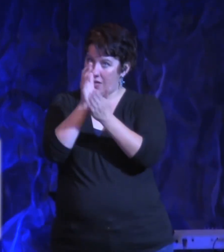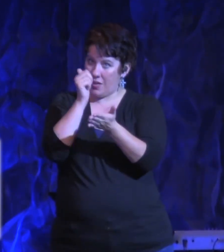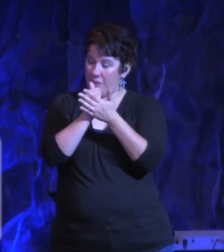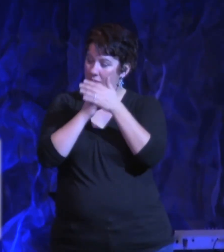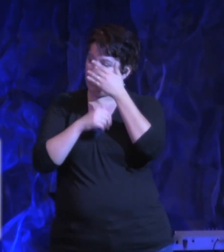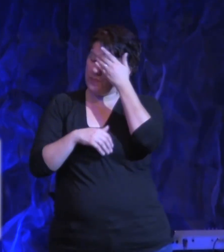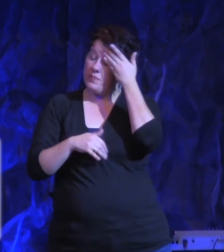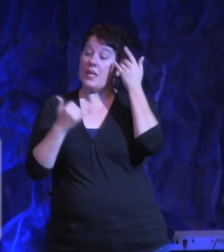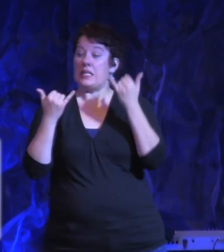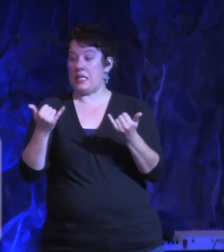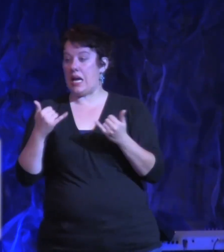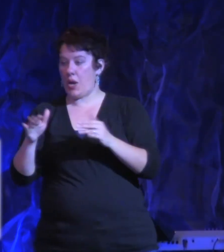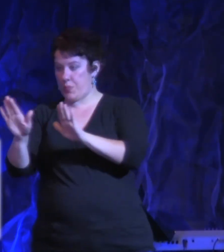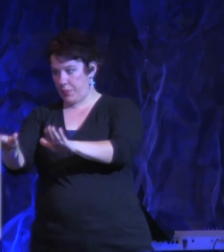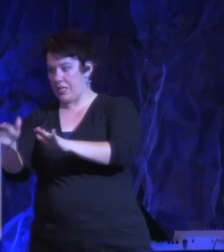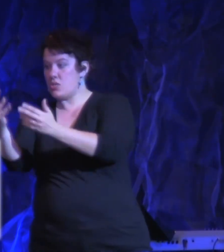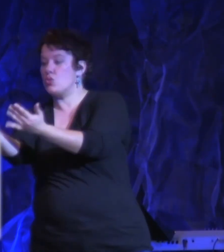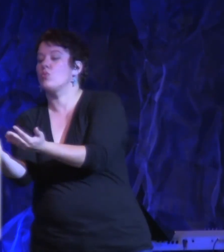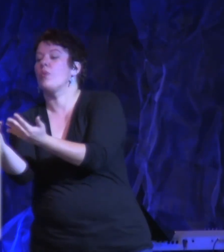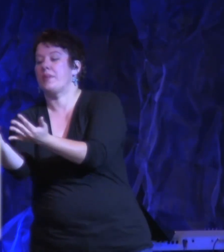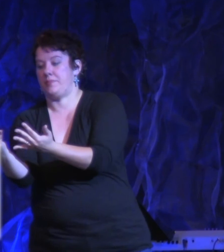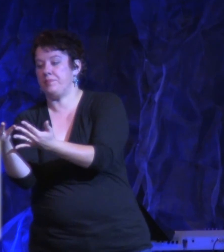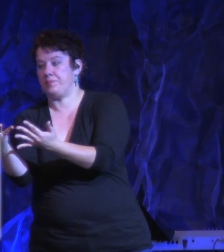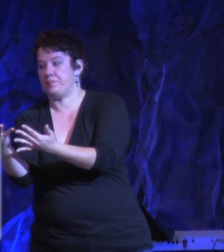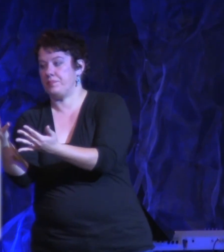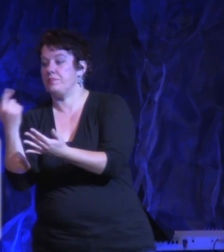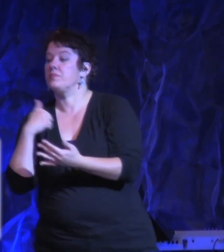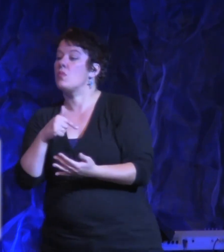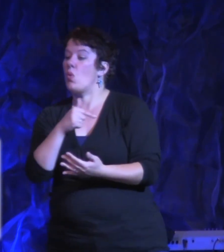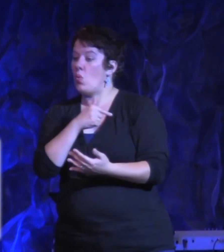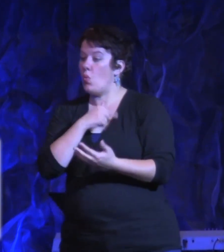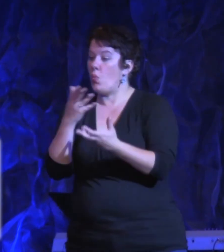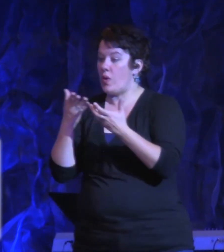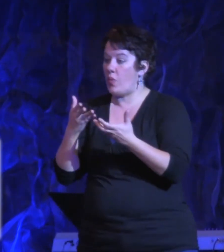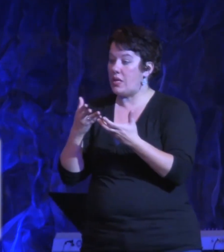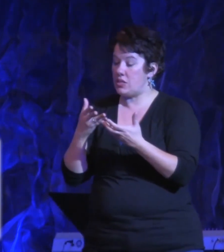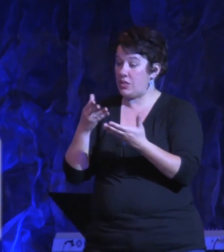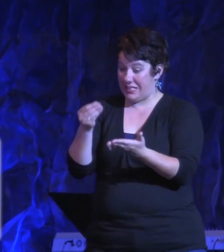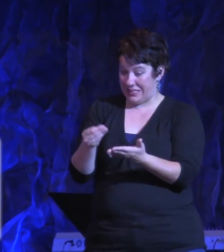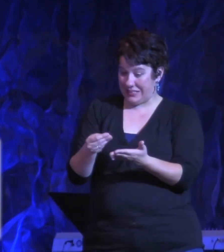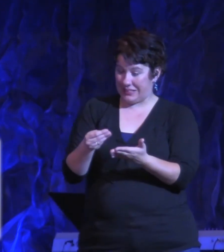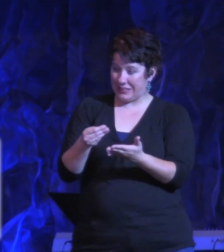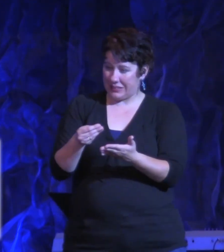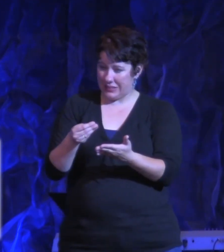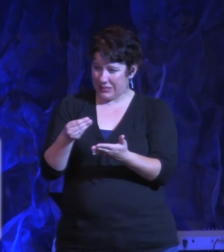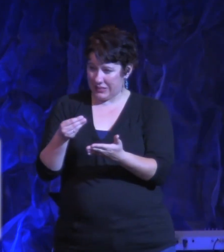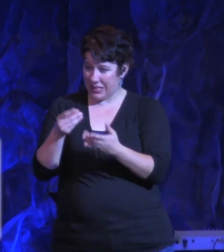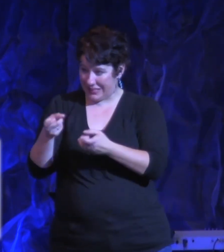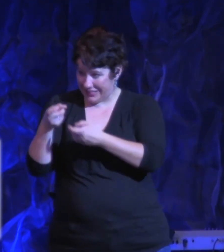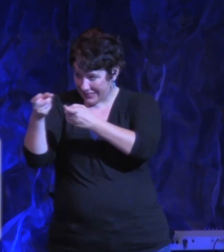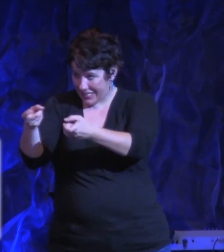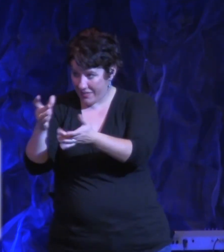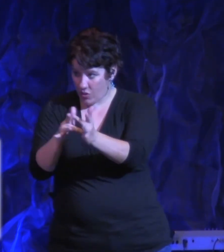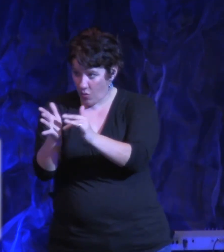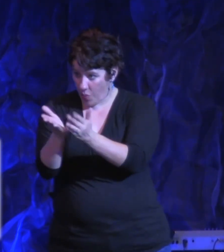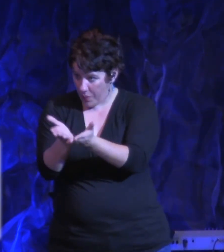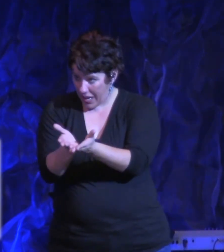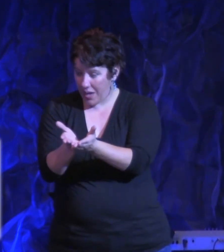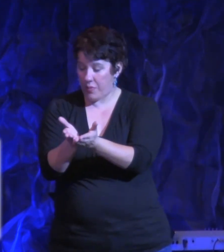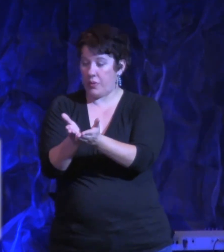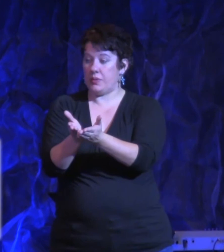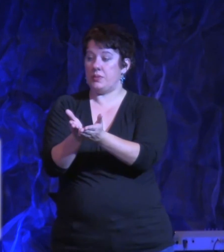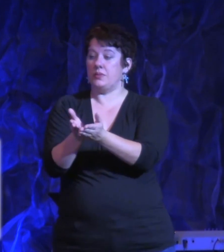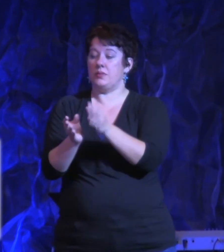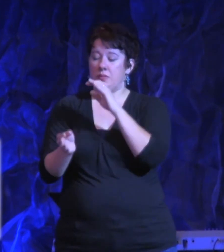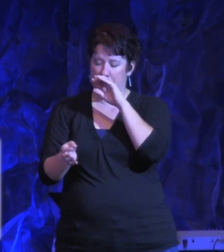Now listen, if you just stay right here for just a moment, we want to give you some literature, a Bible if you need one to help you get